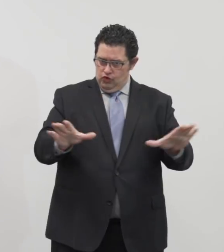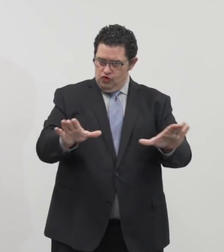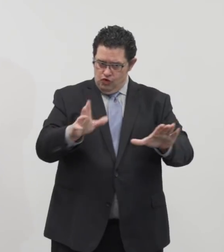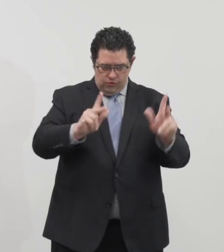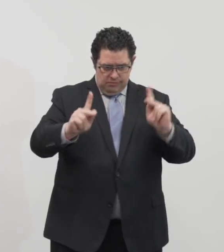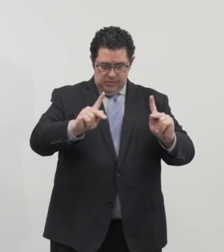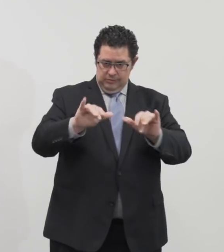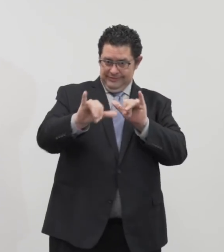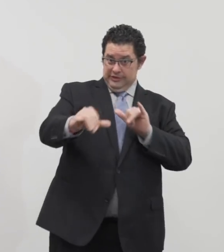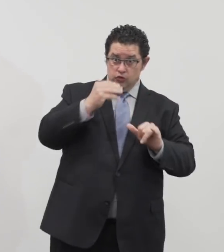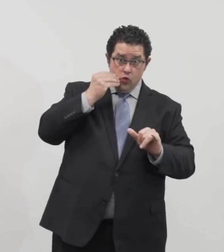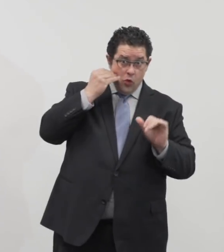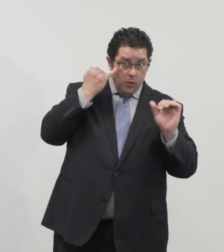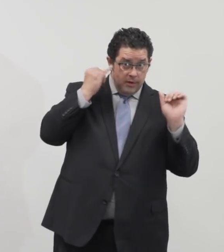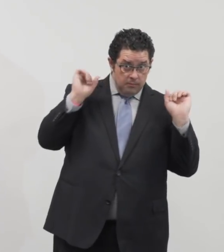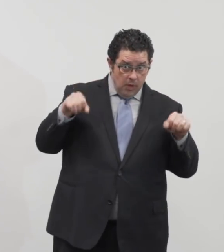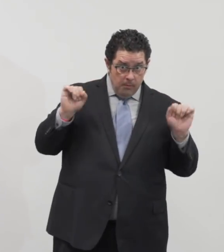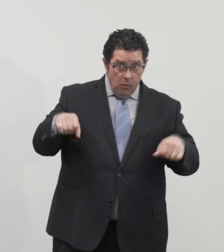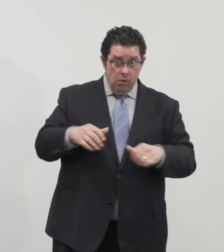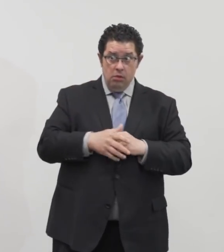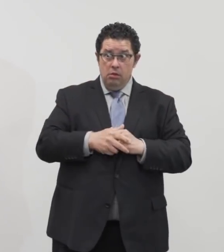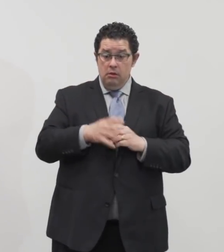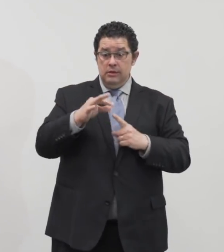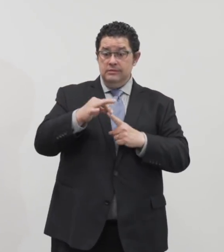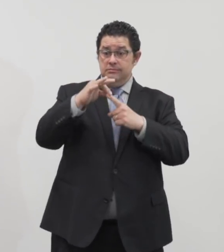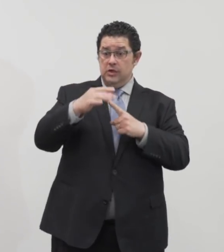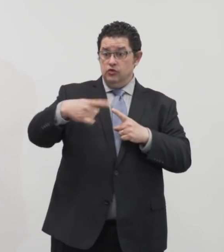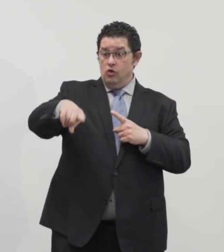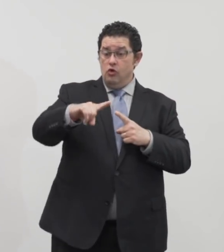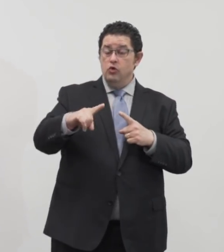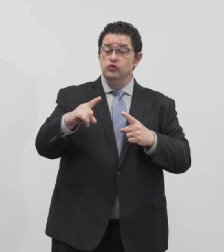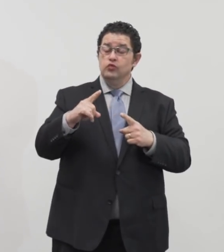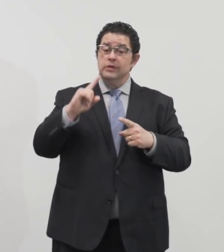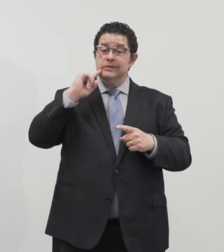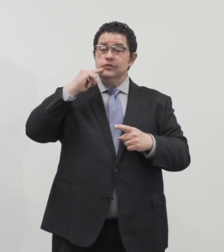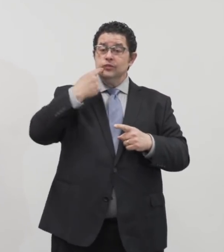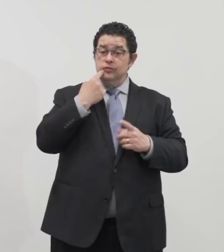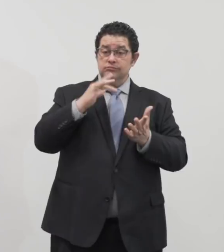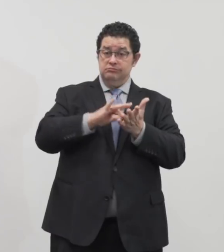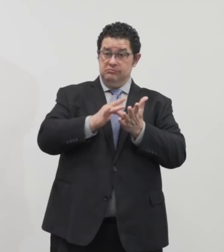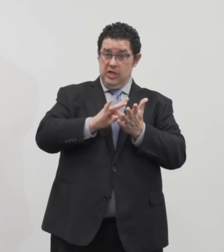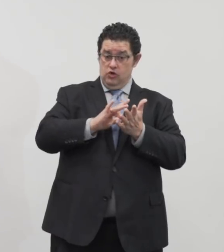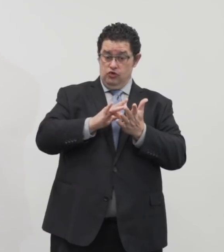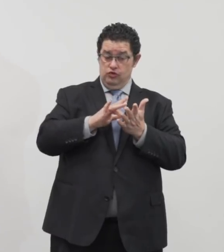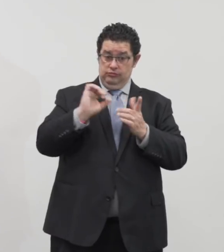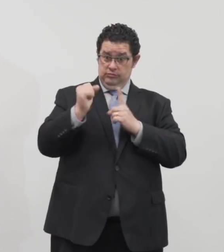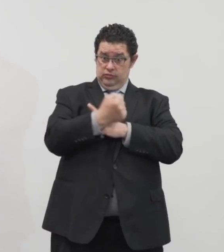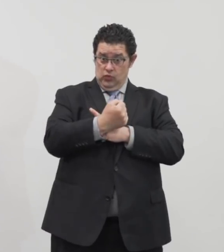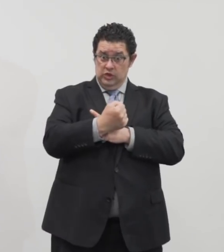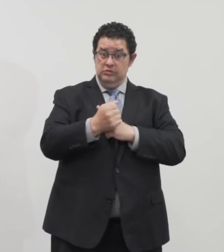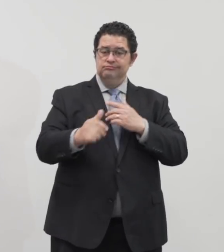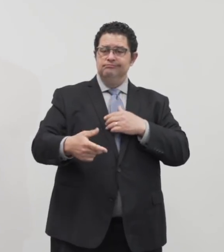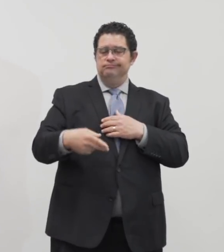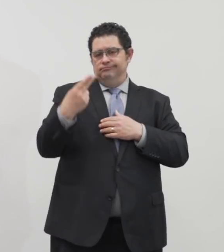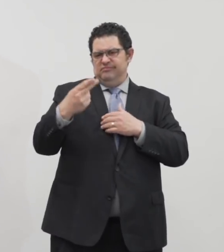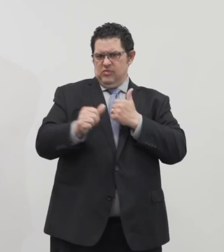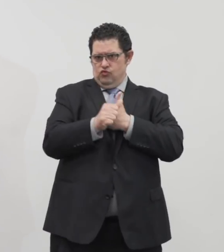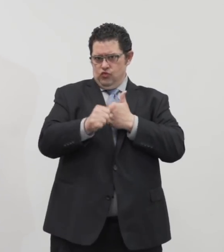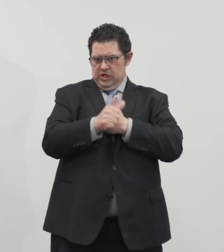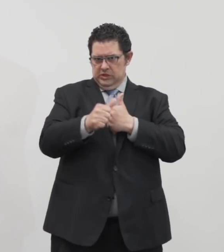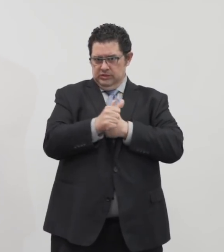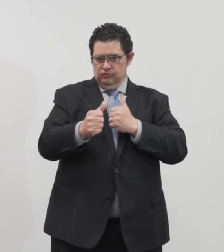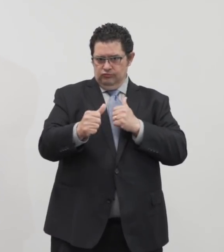stay at home when possible, especially those with chronic medical conditions who would be high risk to contact COVID-19.